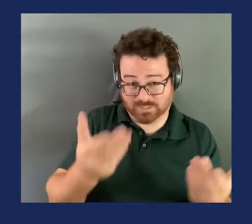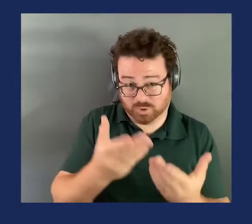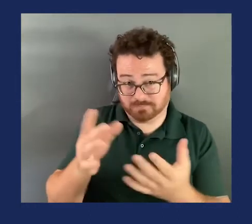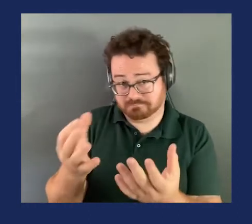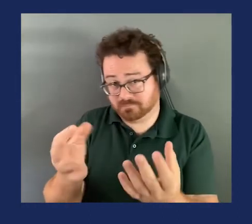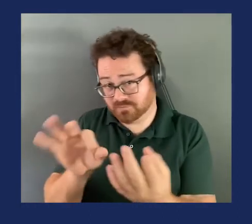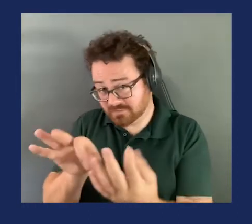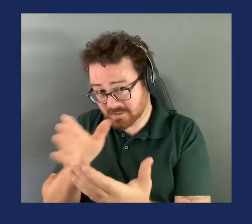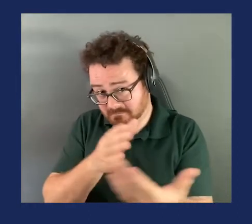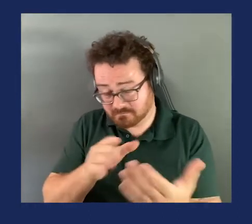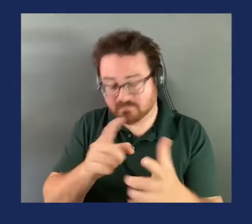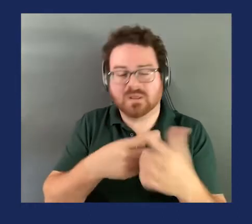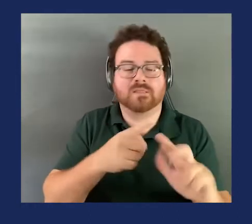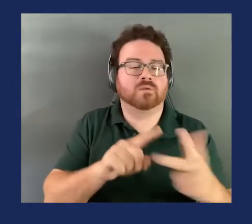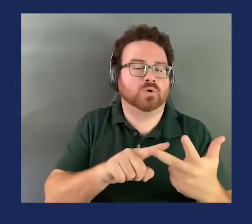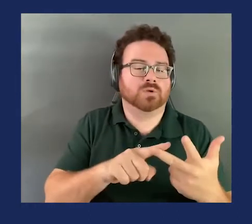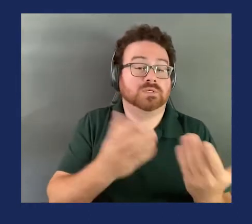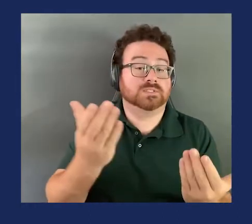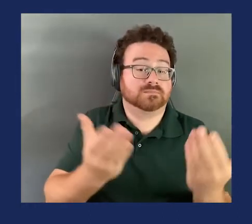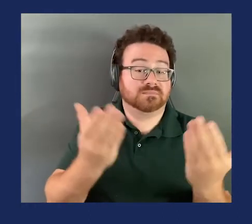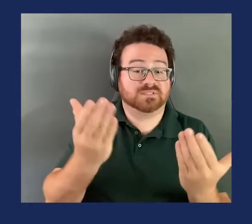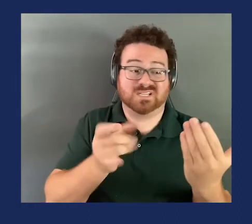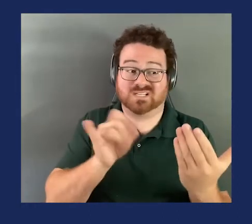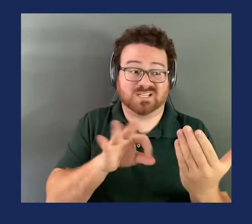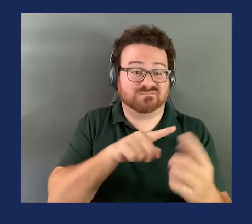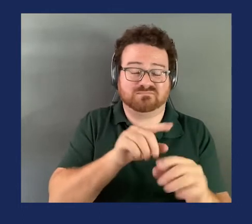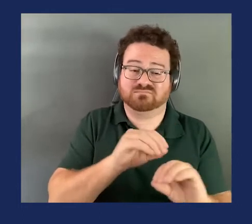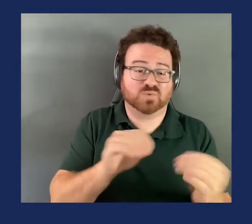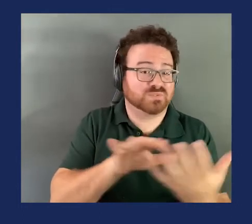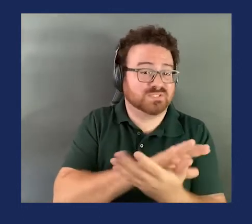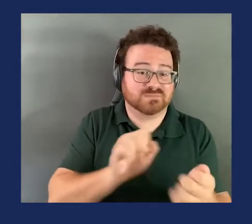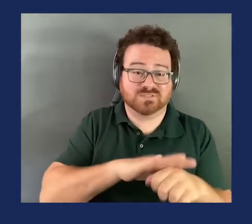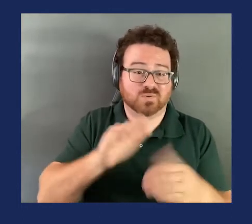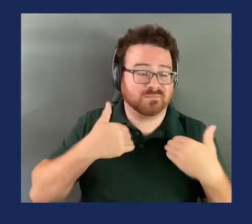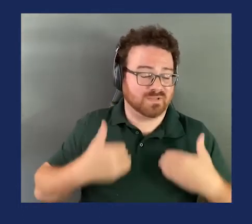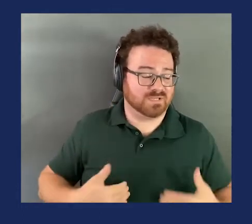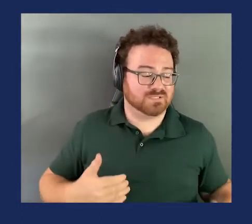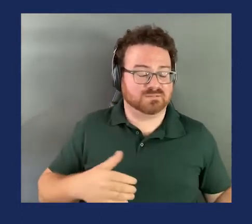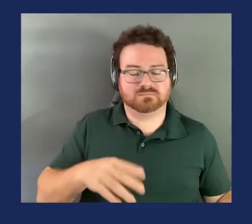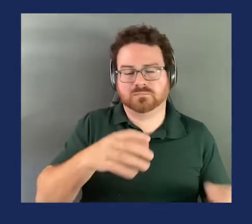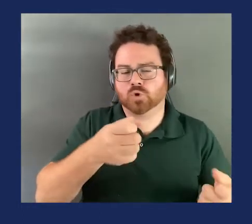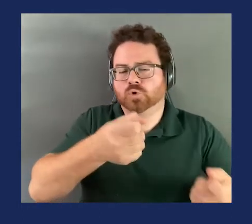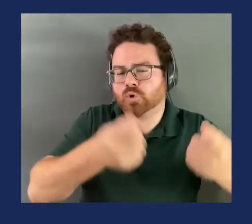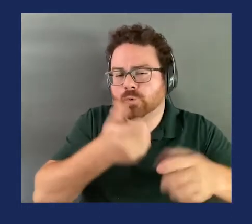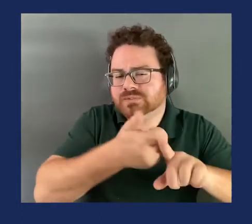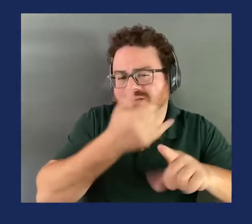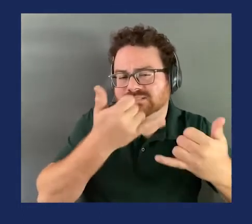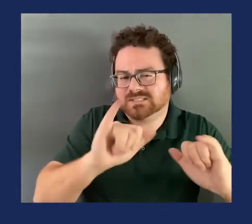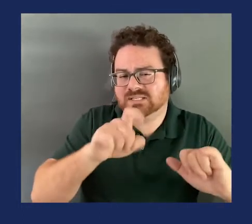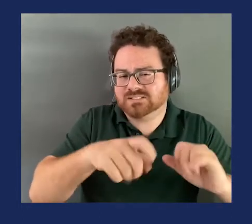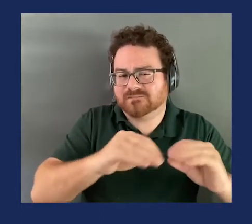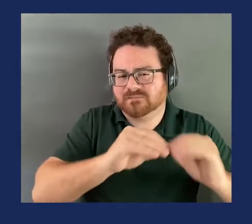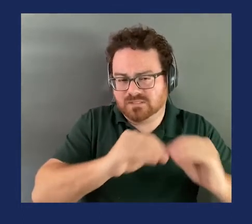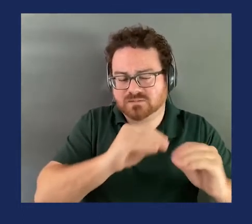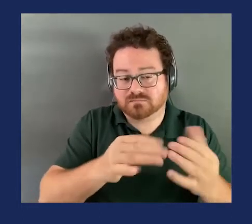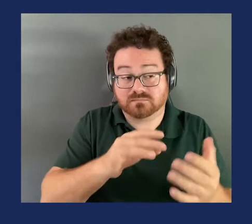gets seriously damaged, even if you come out without a scratch on your body, you still need to get the vehicle fixed. And that takes time and money. And for anyone who uses